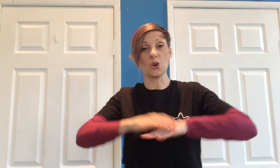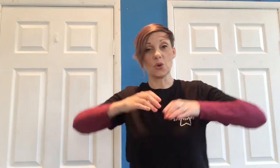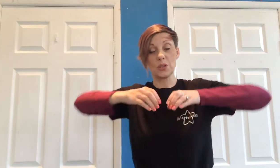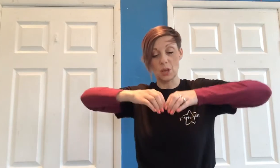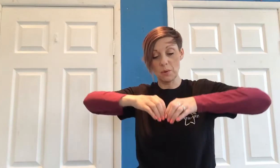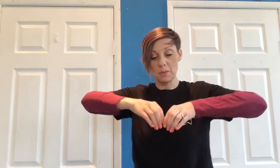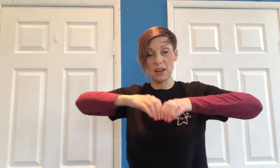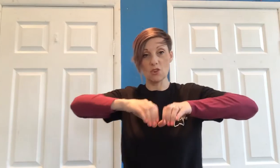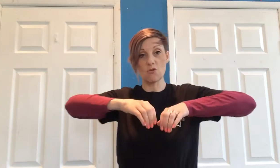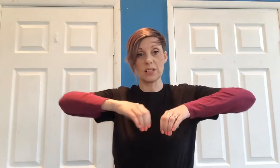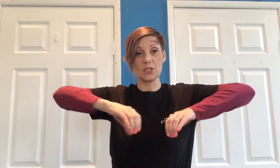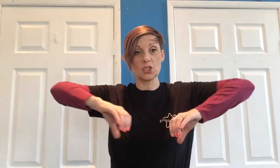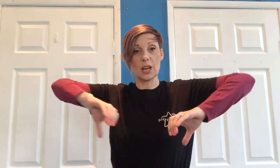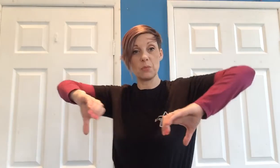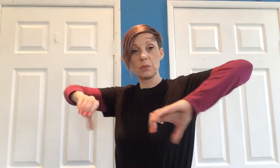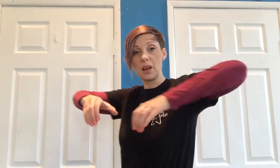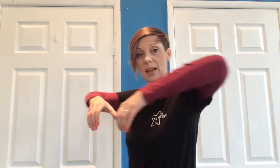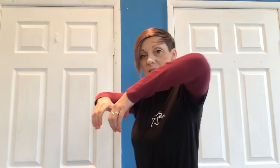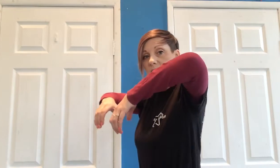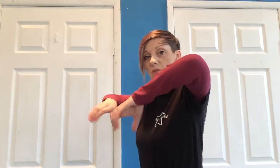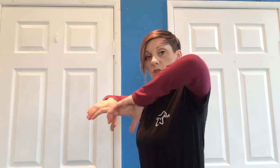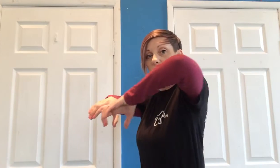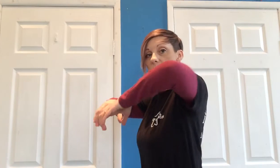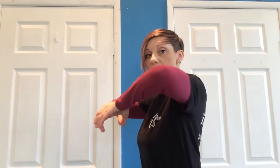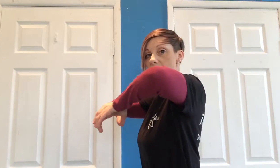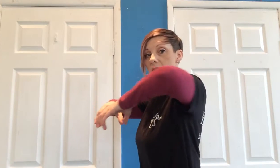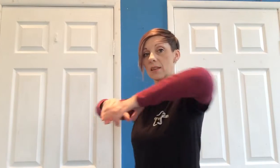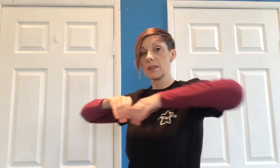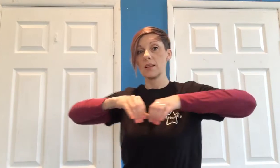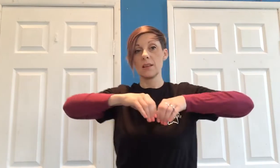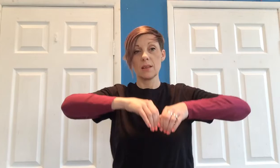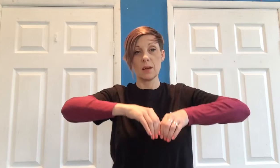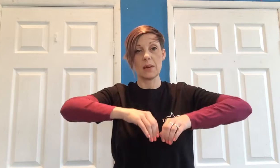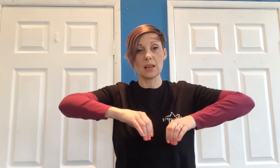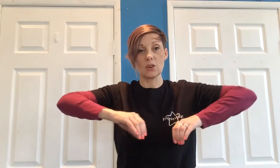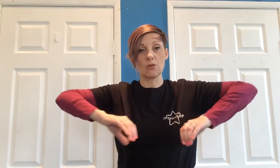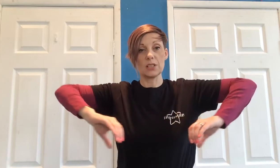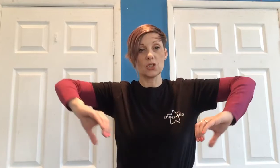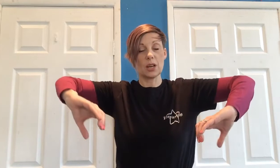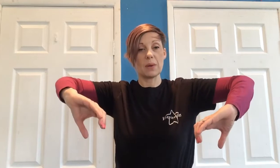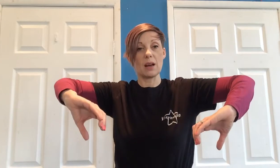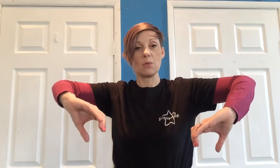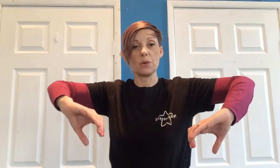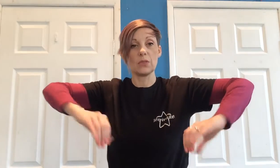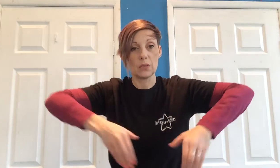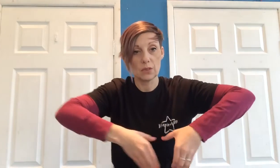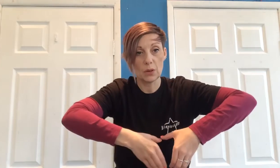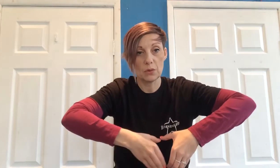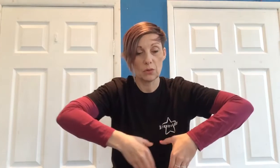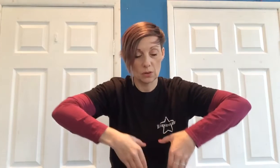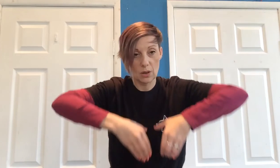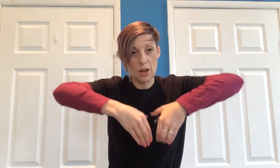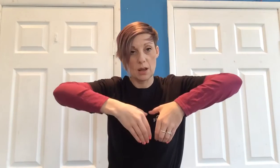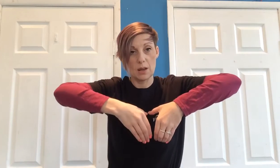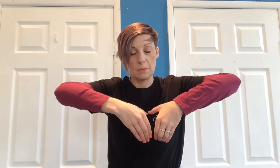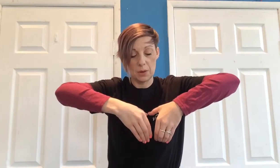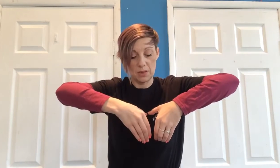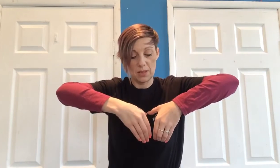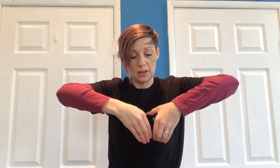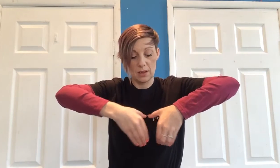dock so I'm going to make a crescent shape with my hands and I've got them like that making a crescent shape outwards so it's um let me think